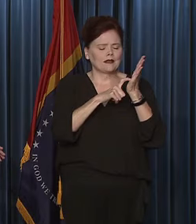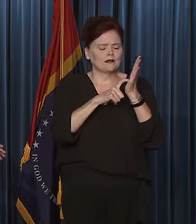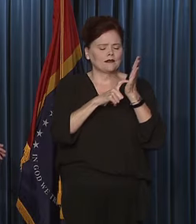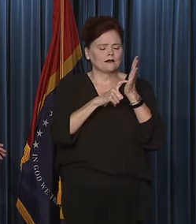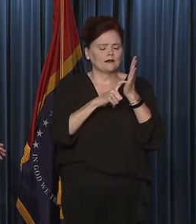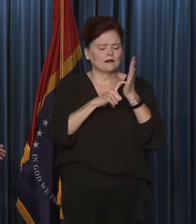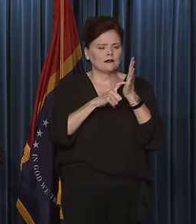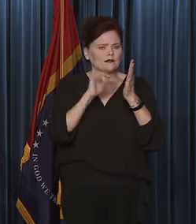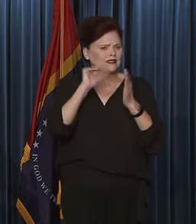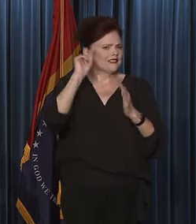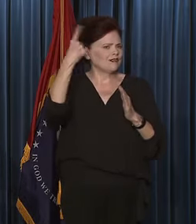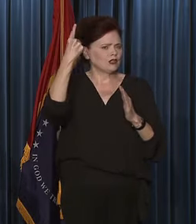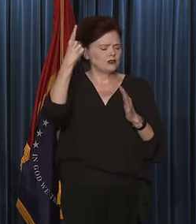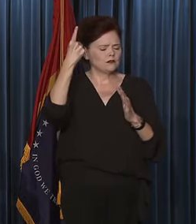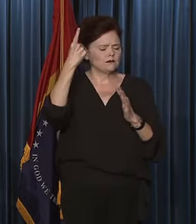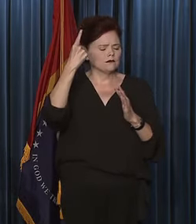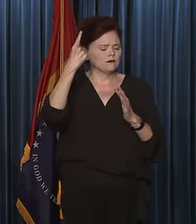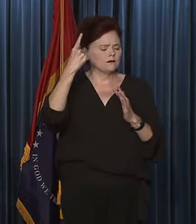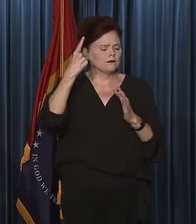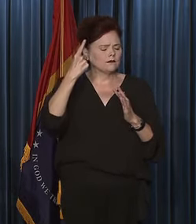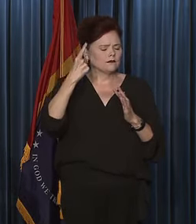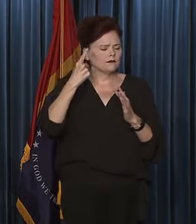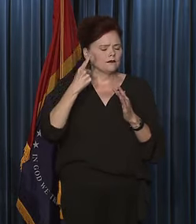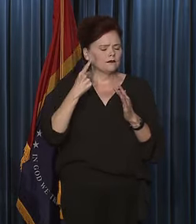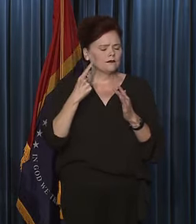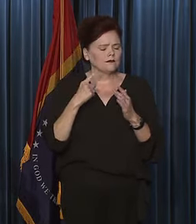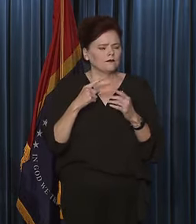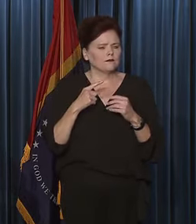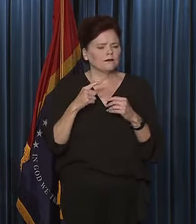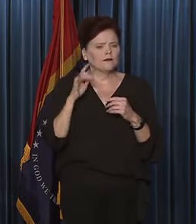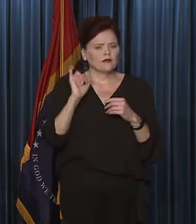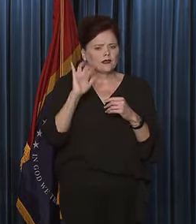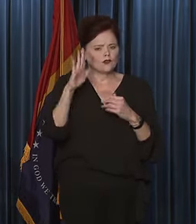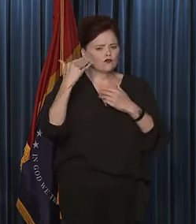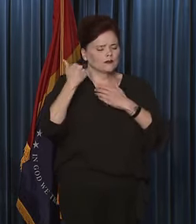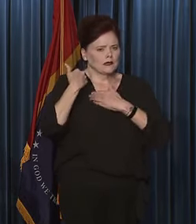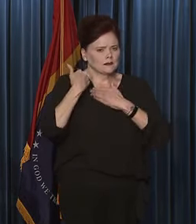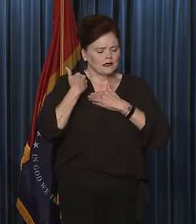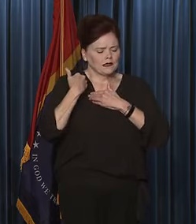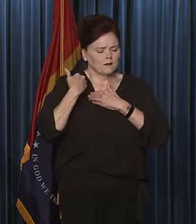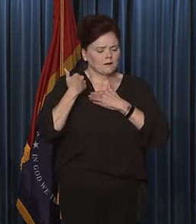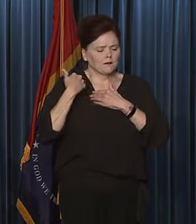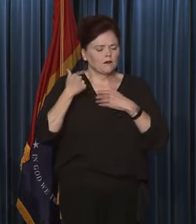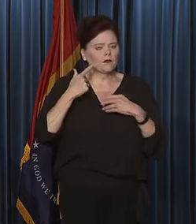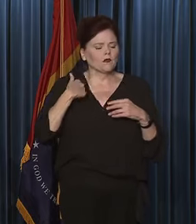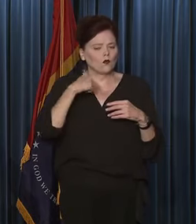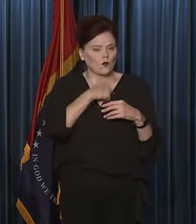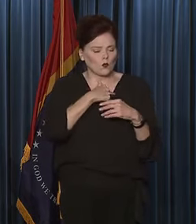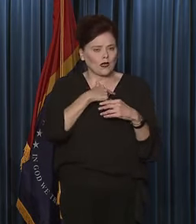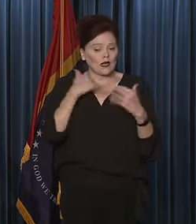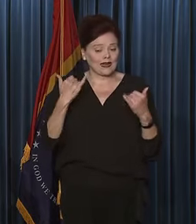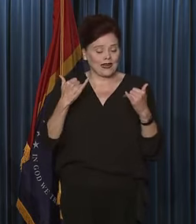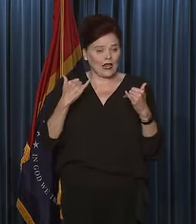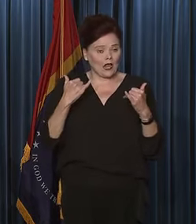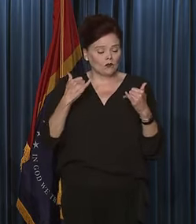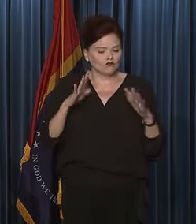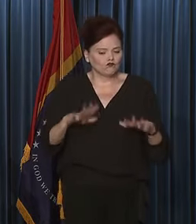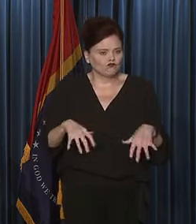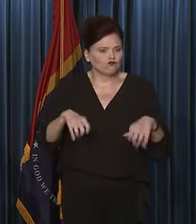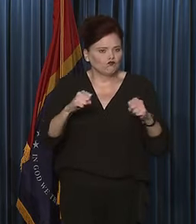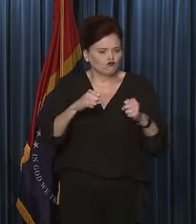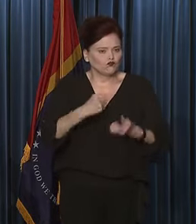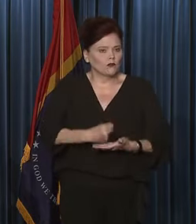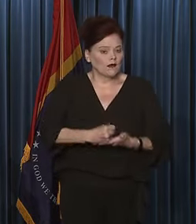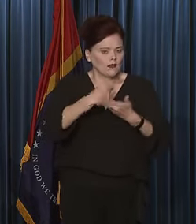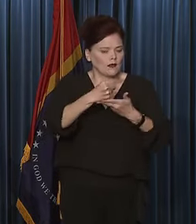That's first and foremost their responsibility. We have stepped in here because